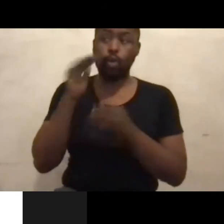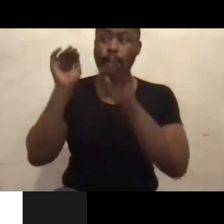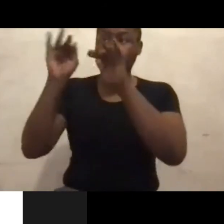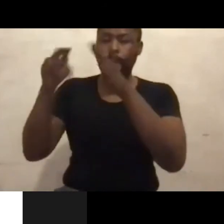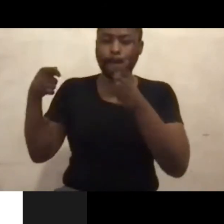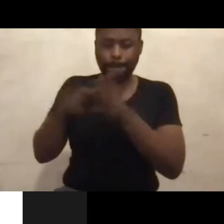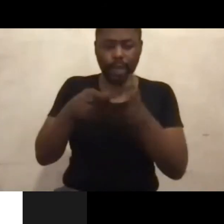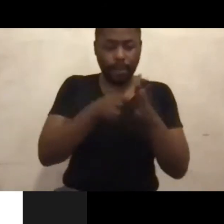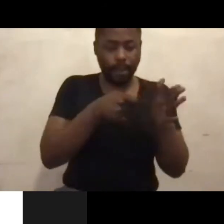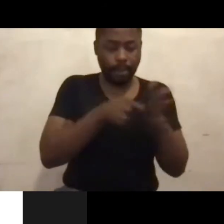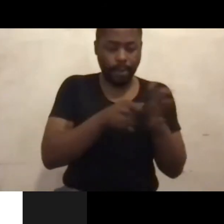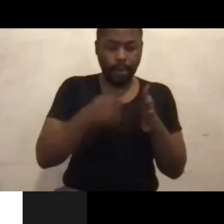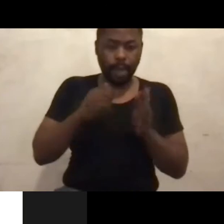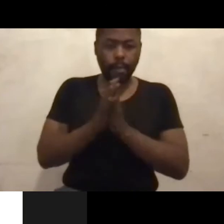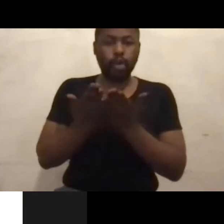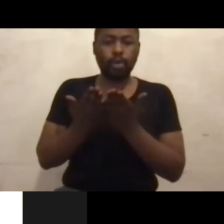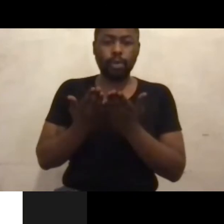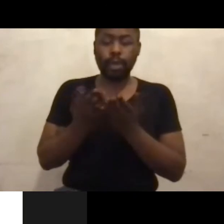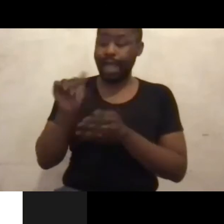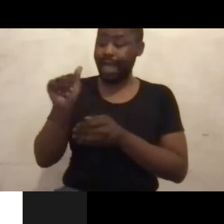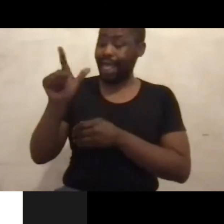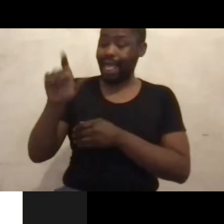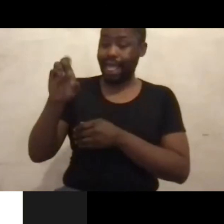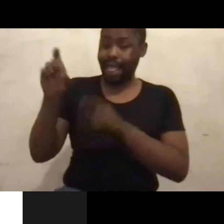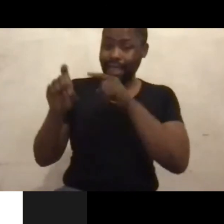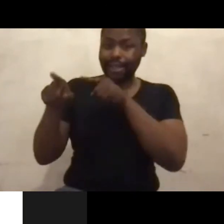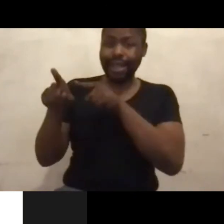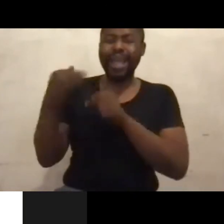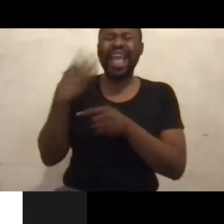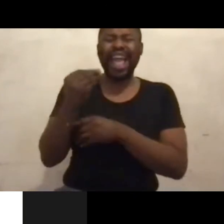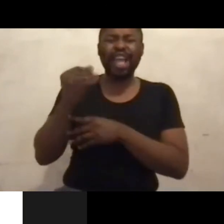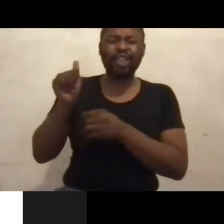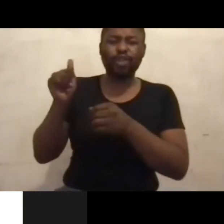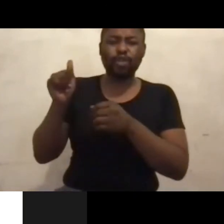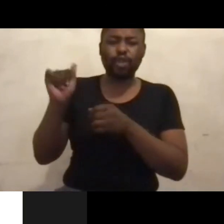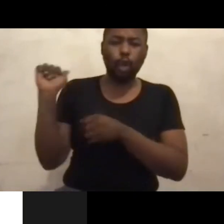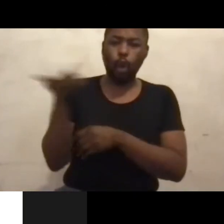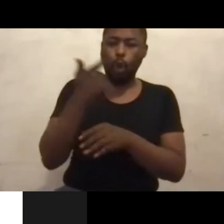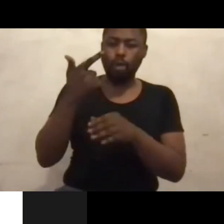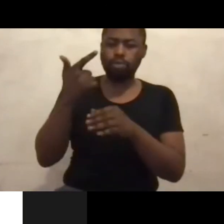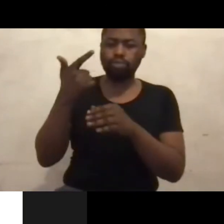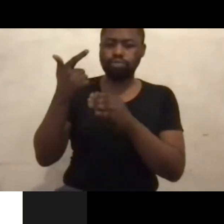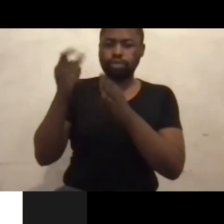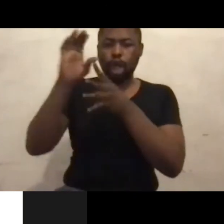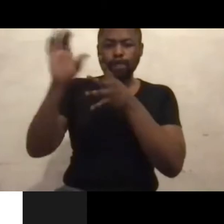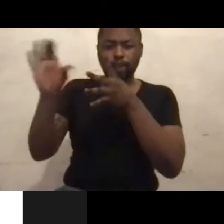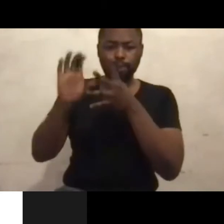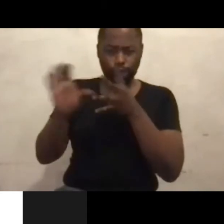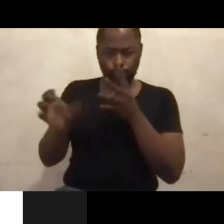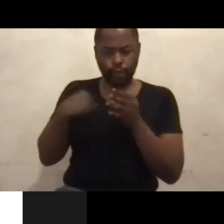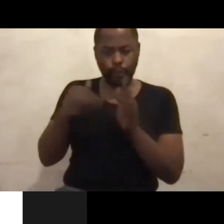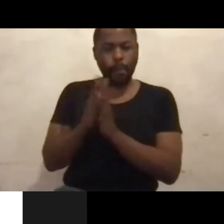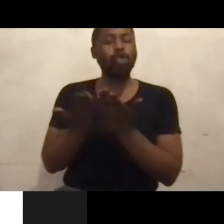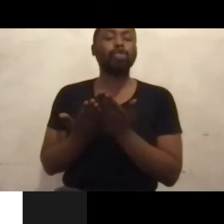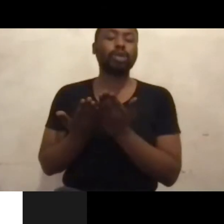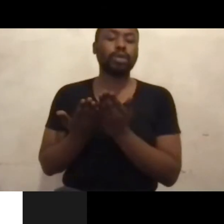like Alex, Alex has the whole collection of my books, I start thinking to myself, had I not embraced this, I would